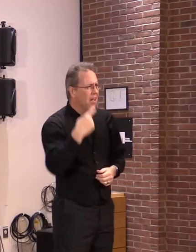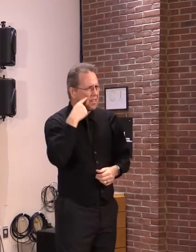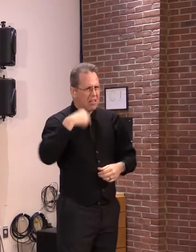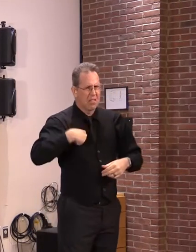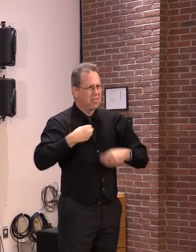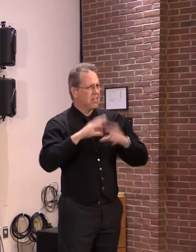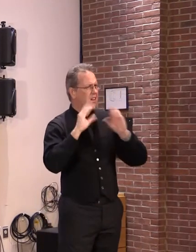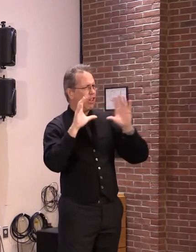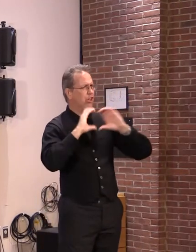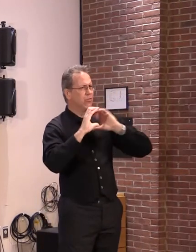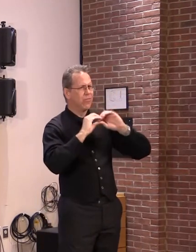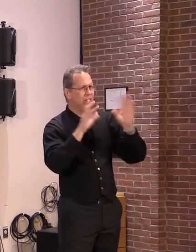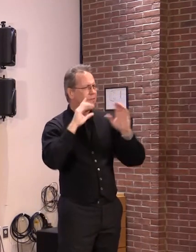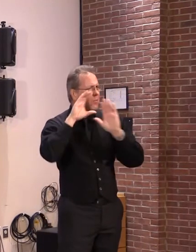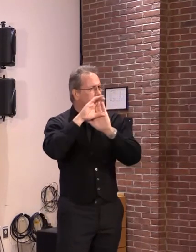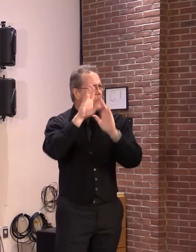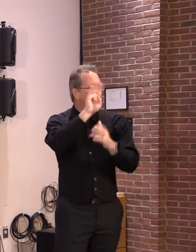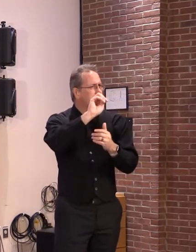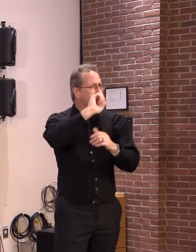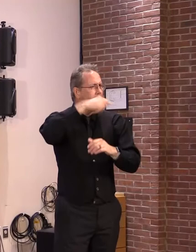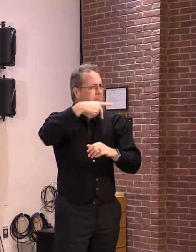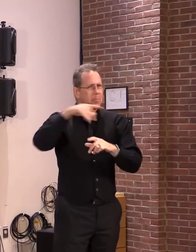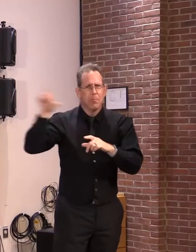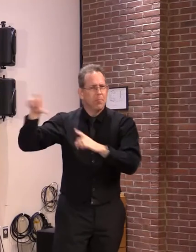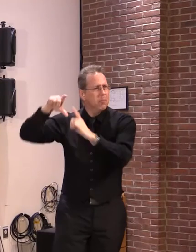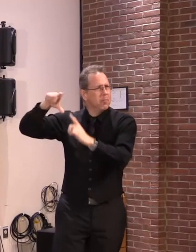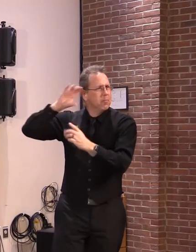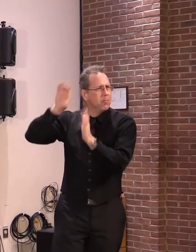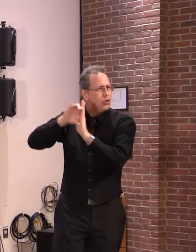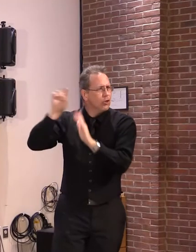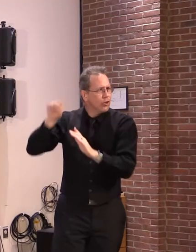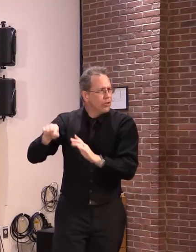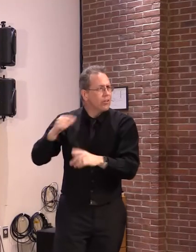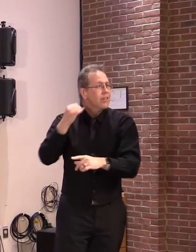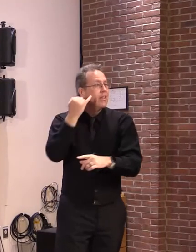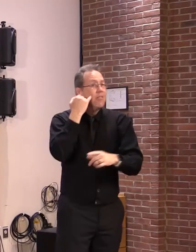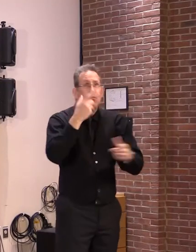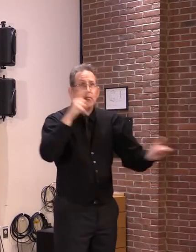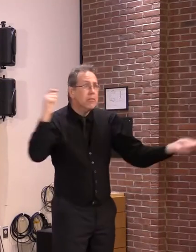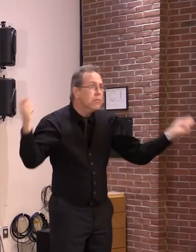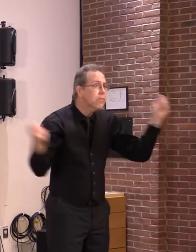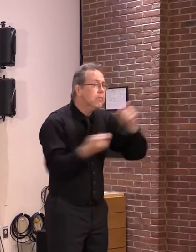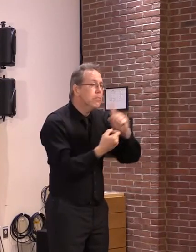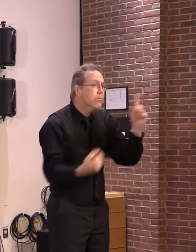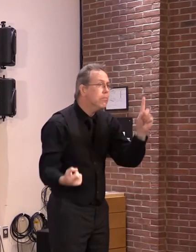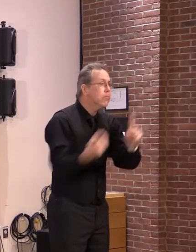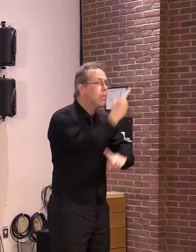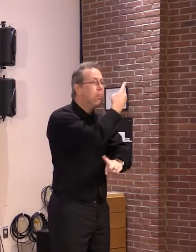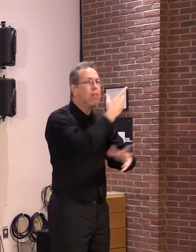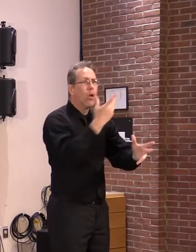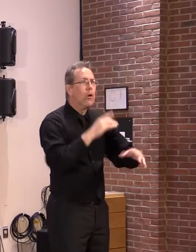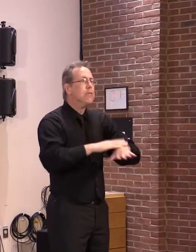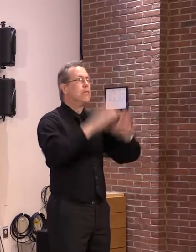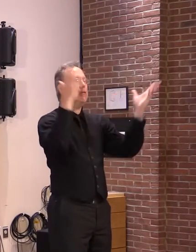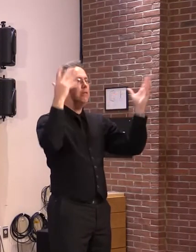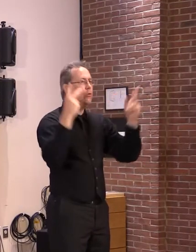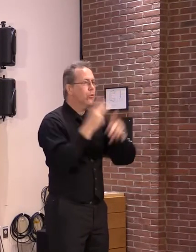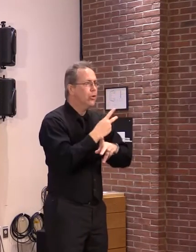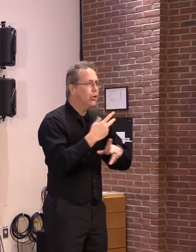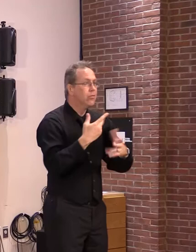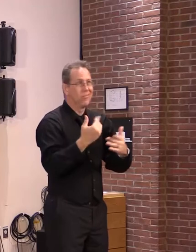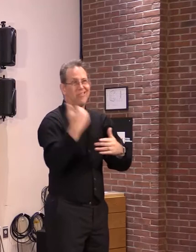time. Obviously, if something dramatic changes like it did in March of 2020,